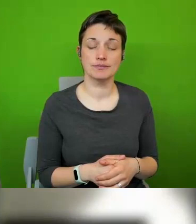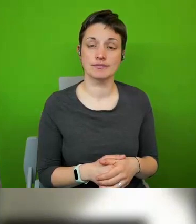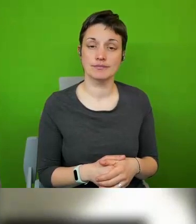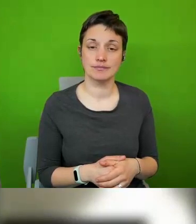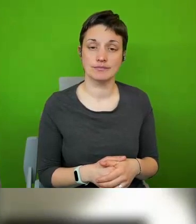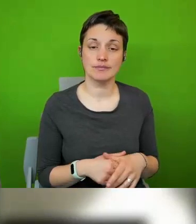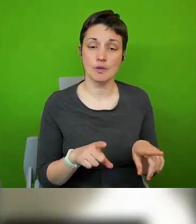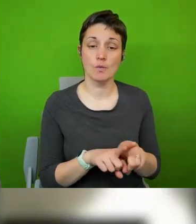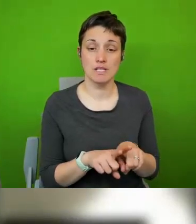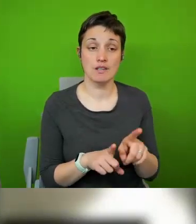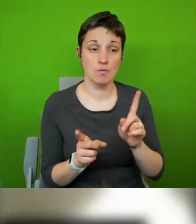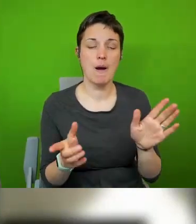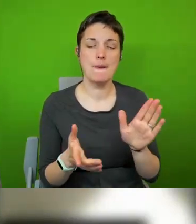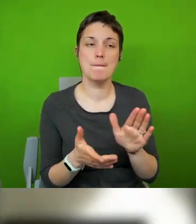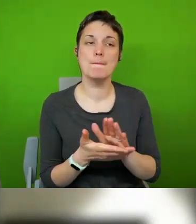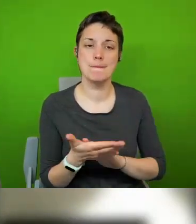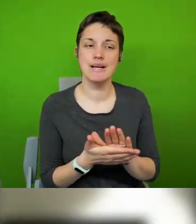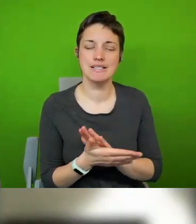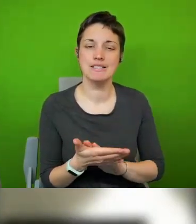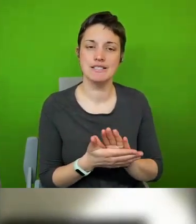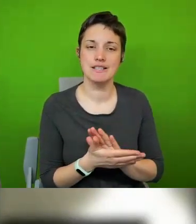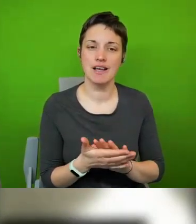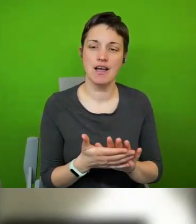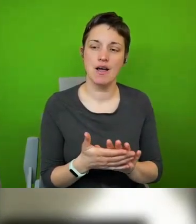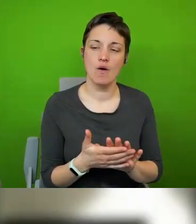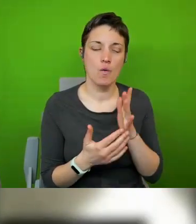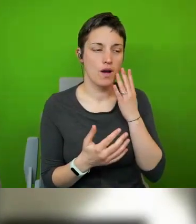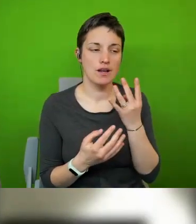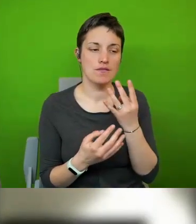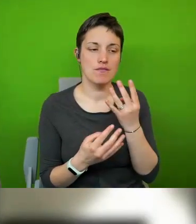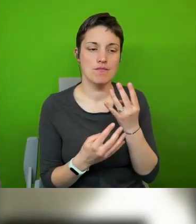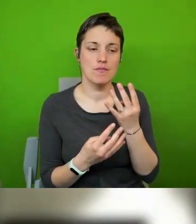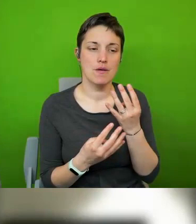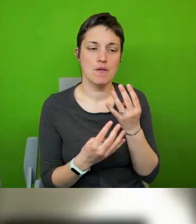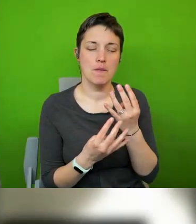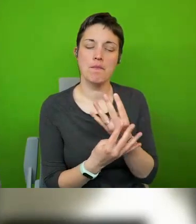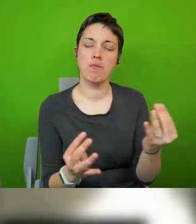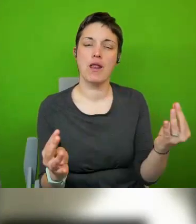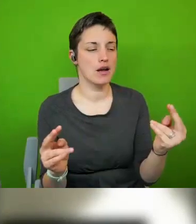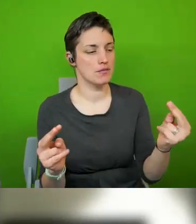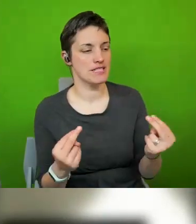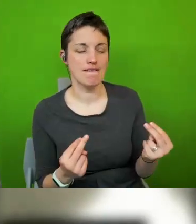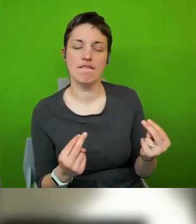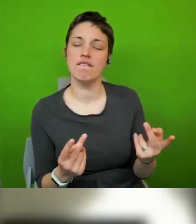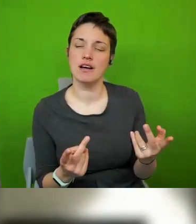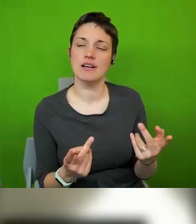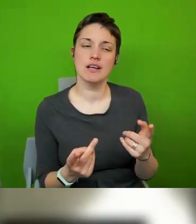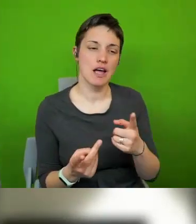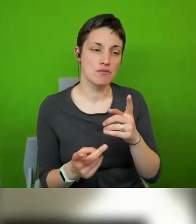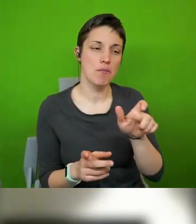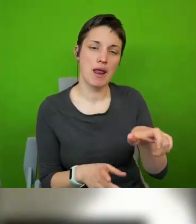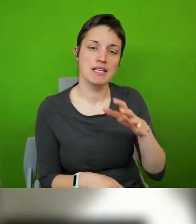that's what i mean is also perceived in the public i think as a place to which you can reasonably go